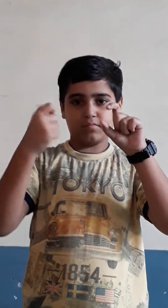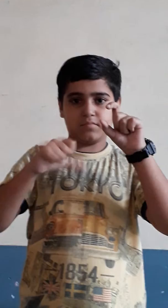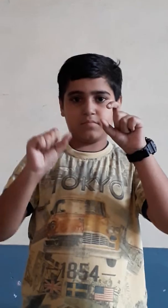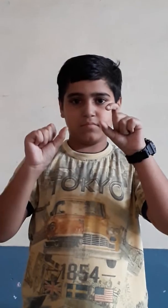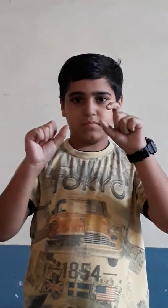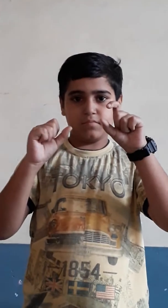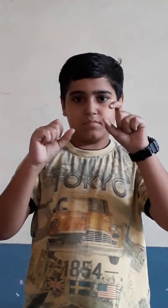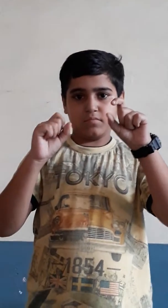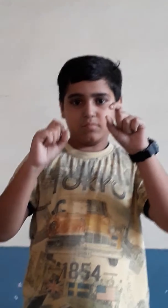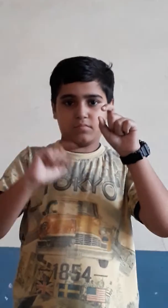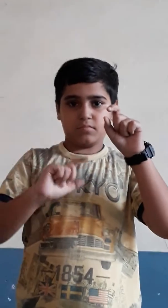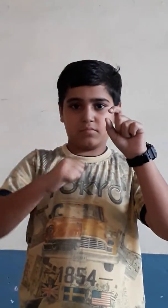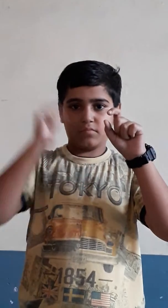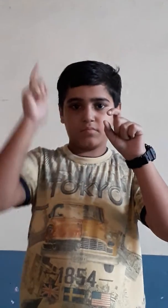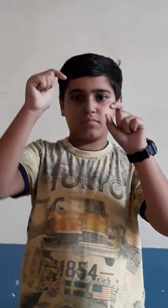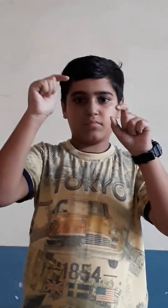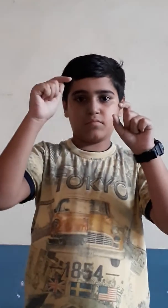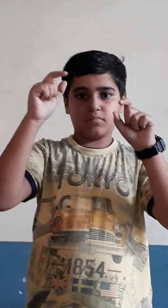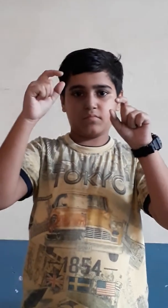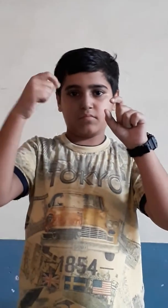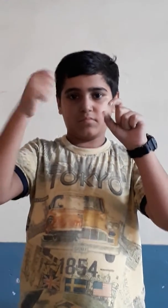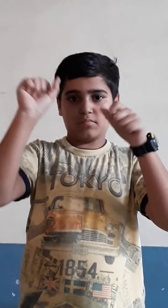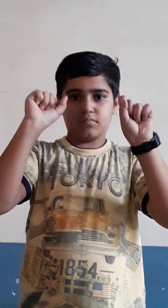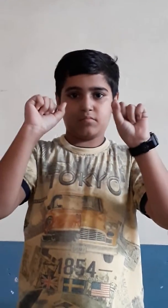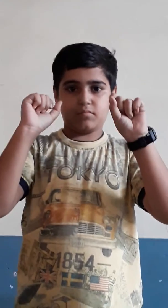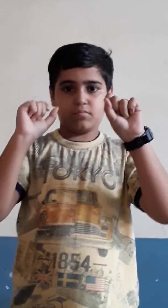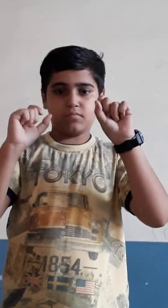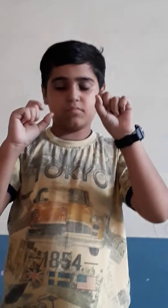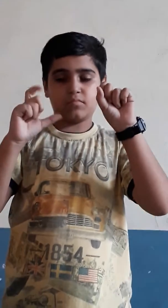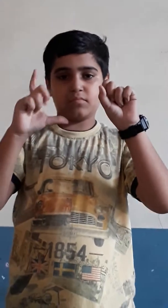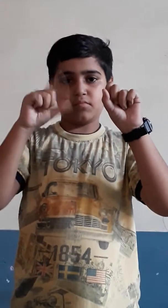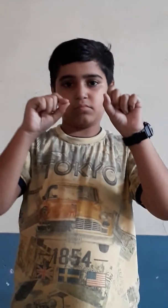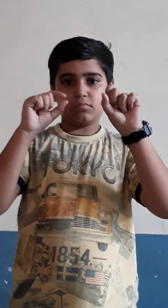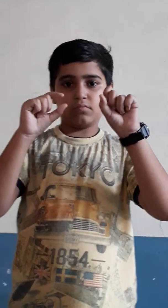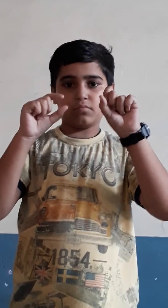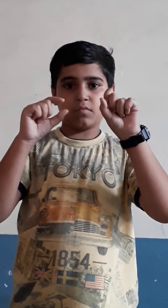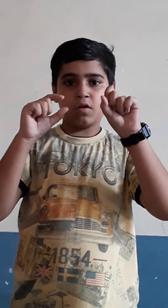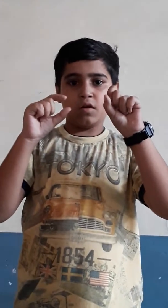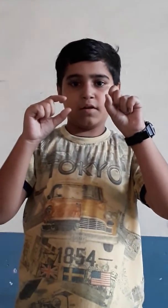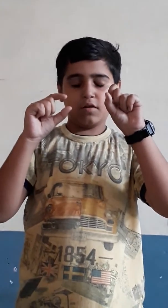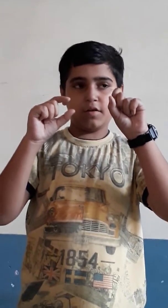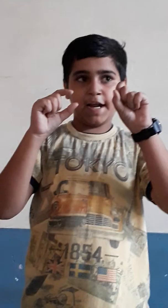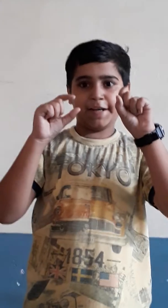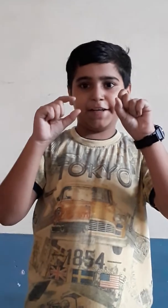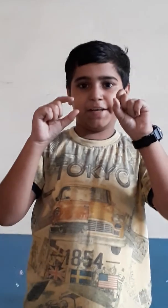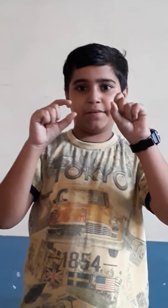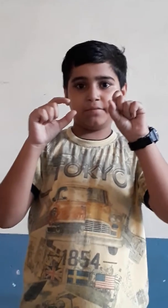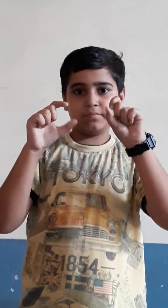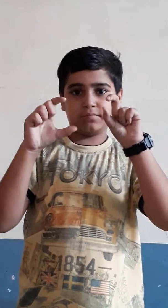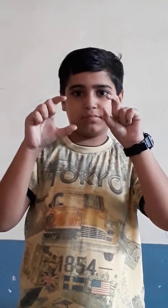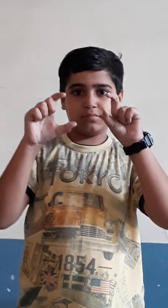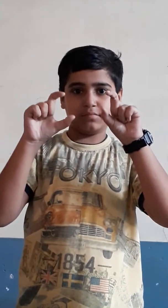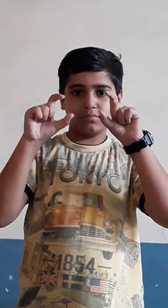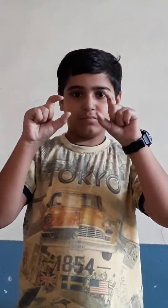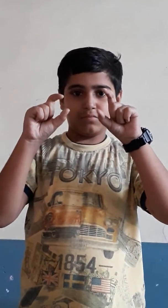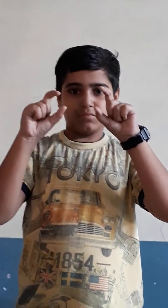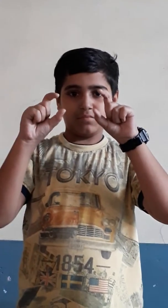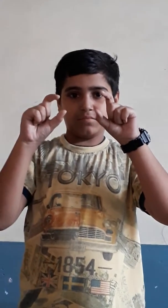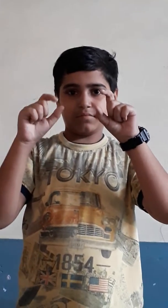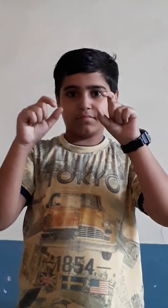plus 4, plus 5, plus 6. Answer? 19. Good. Plus 4,